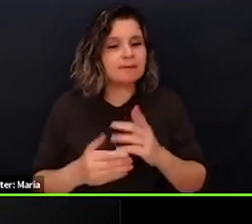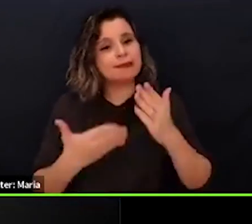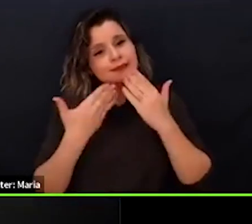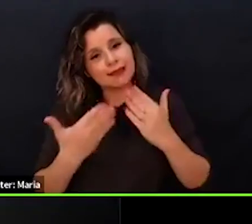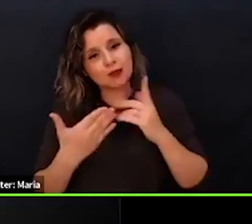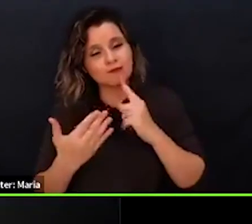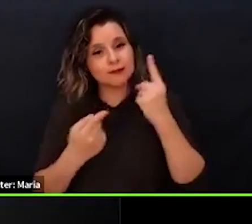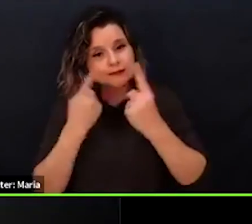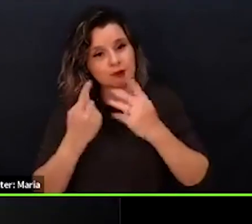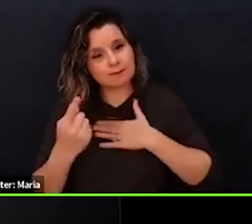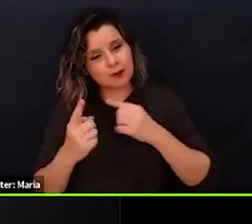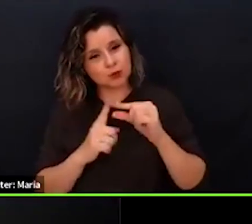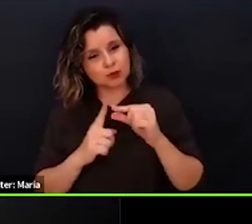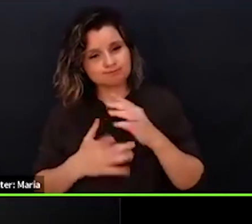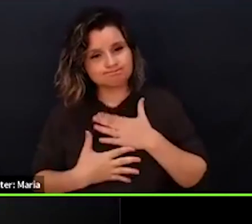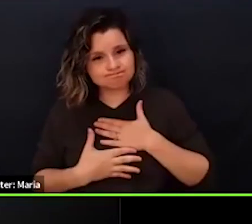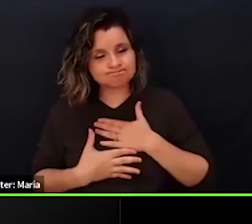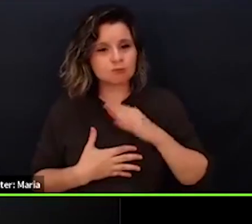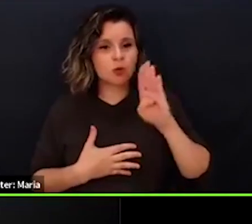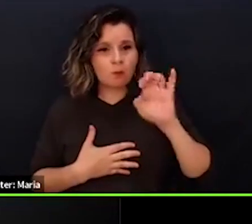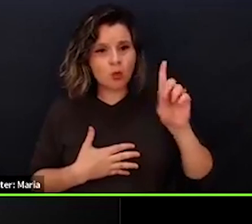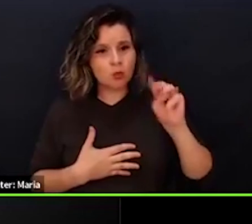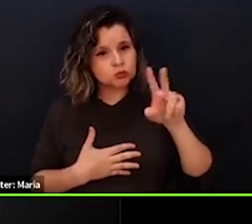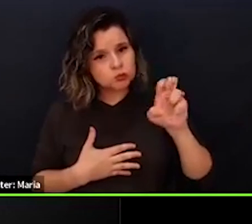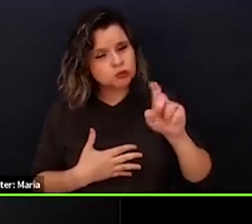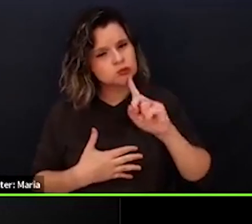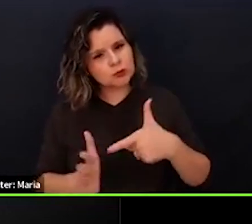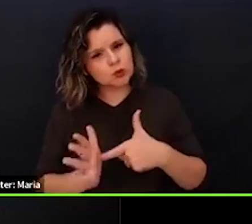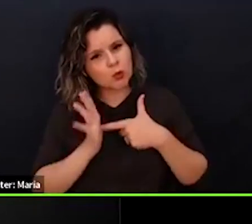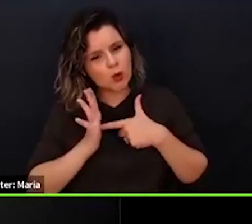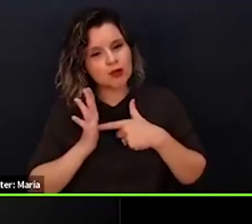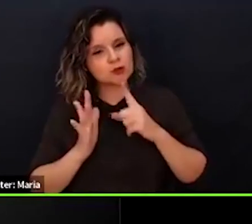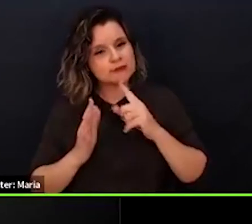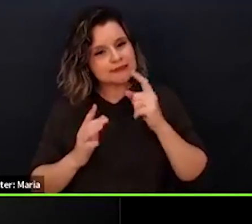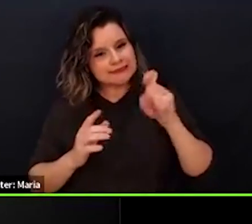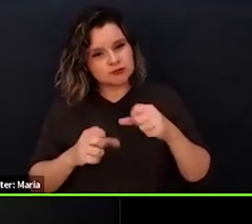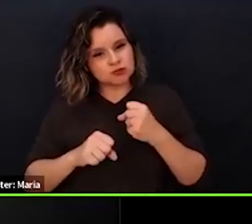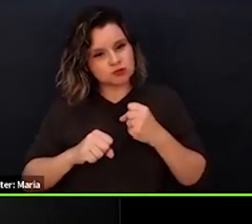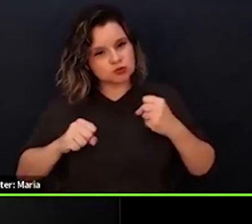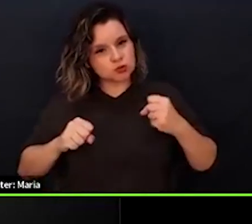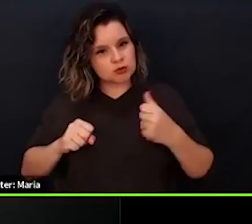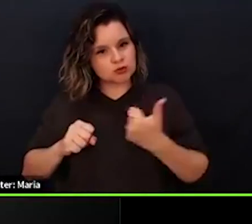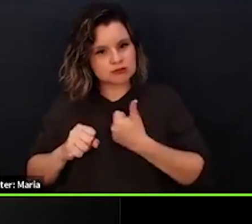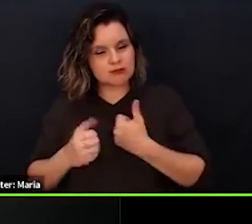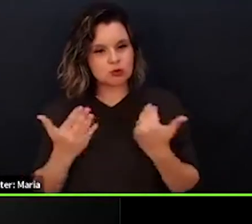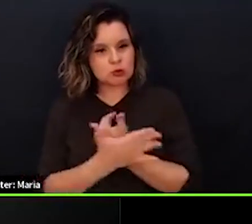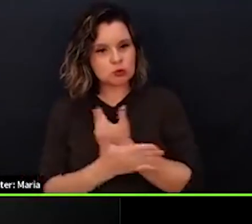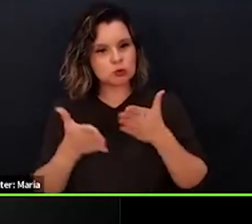considering my words. Bold moves really require stretching ourselves in new directions.